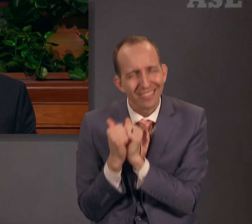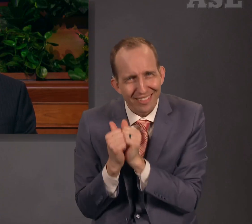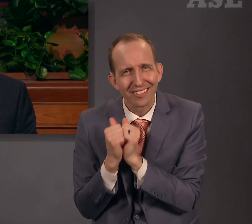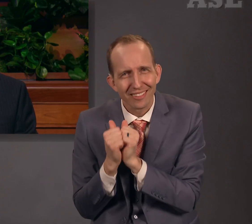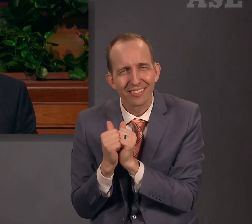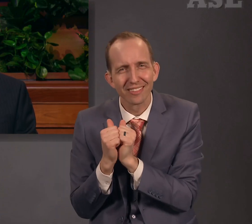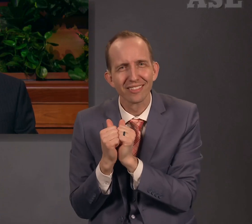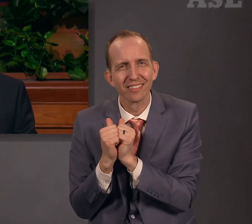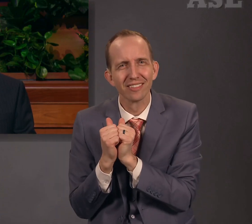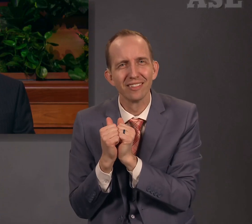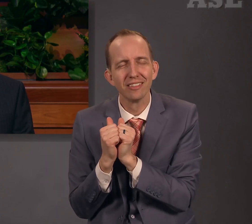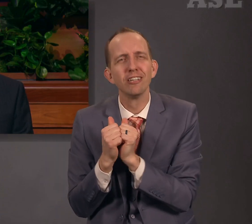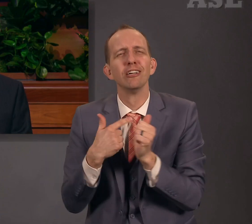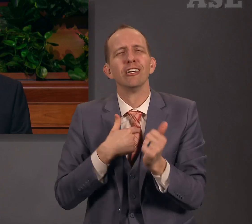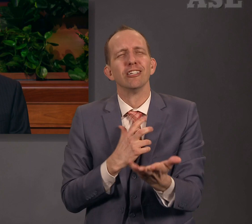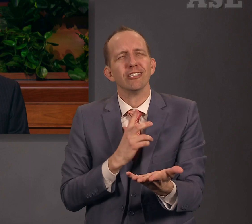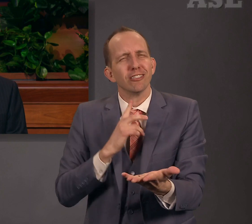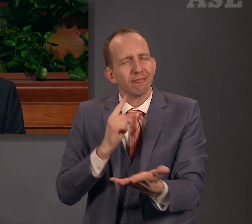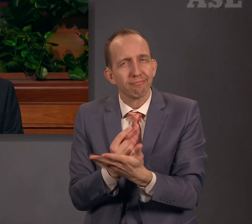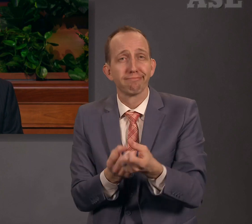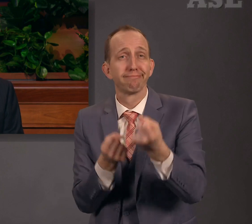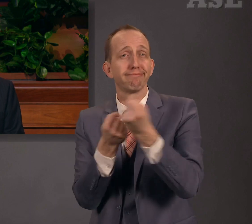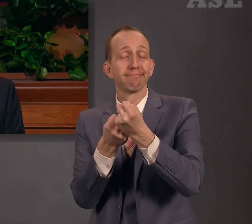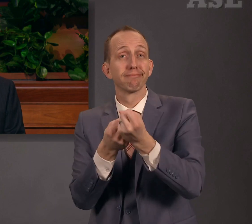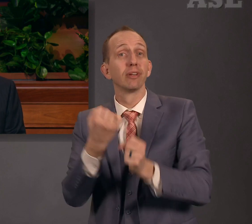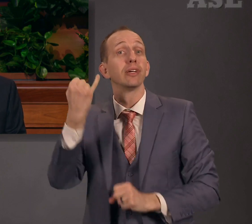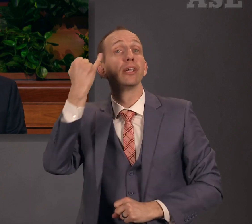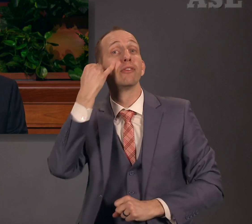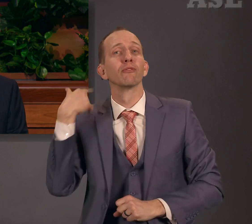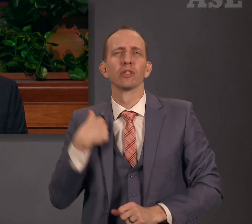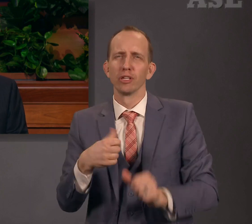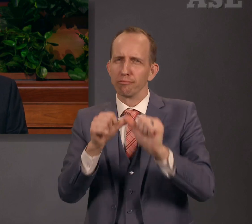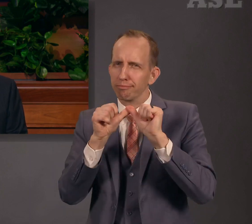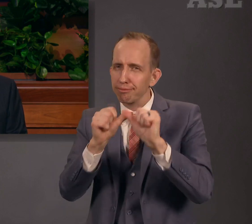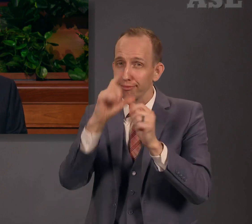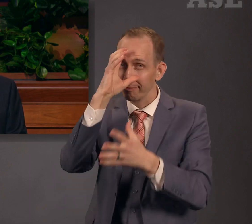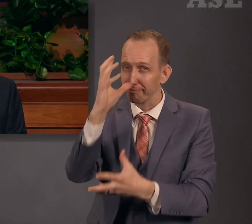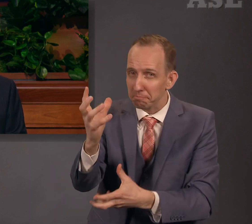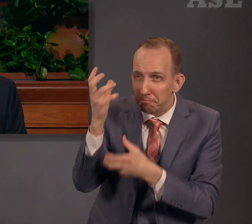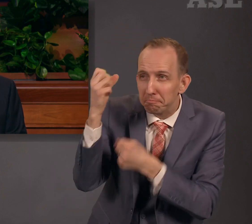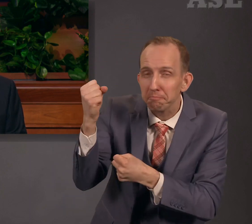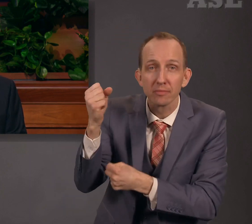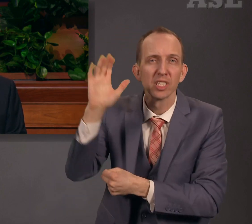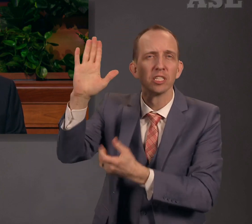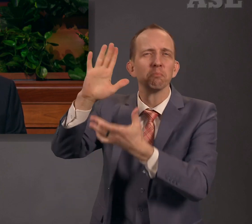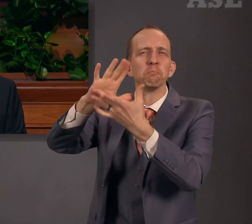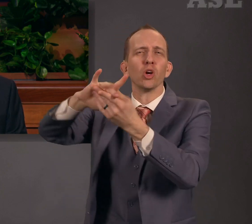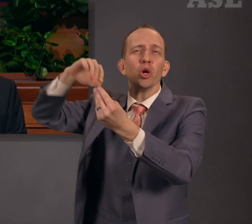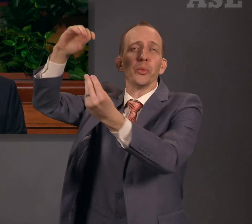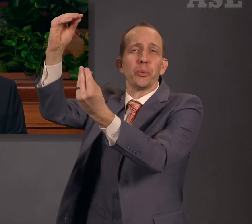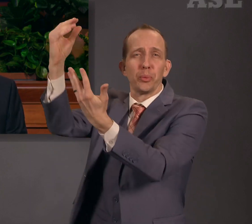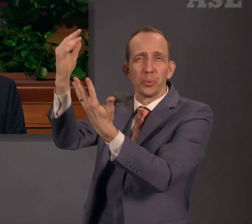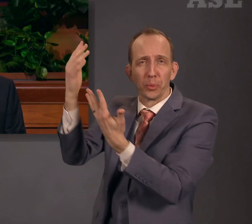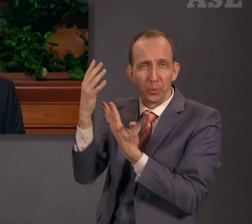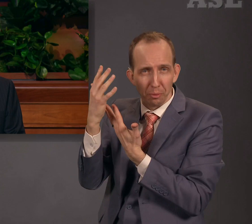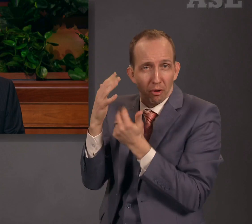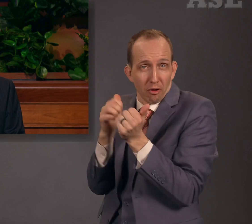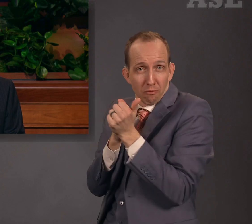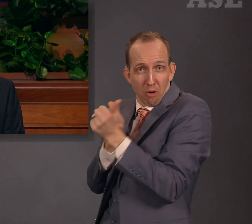I testify that as we press forward in faith and walk in the meekness of the Lord's Spirit, we are blessed with power,